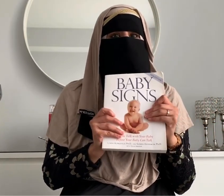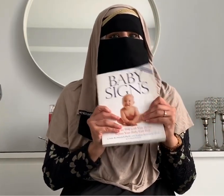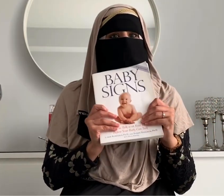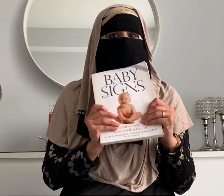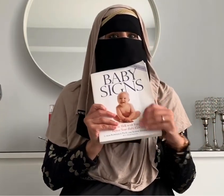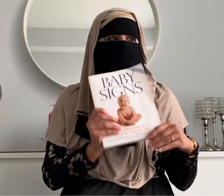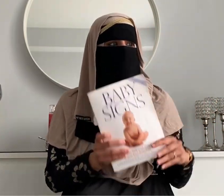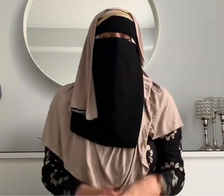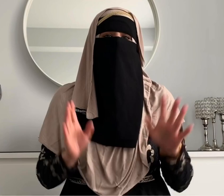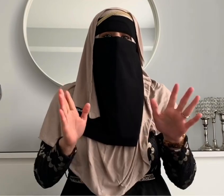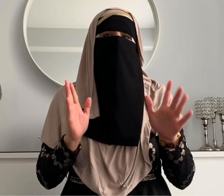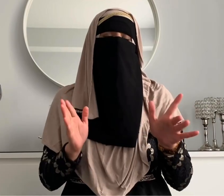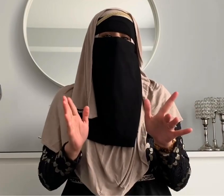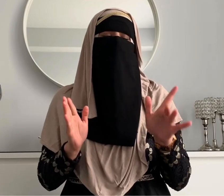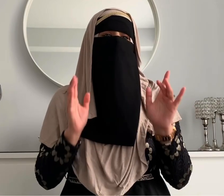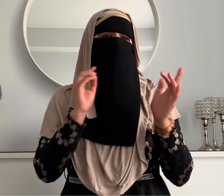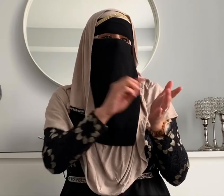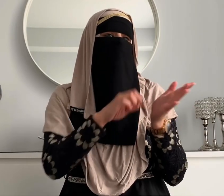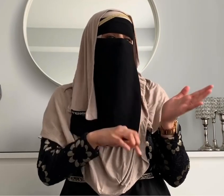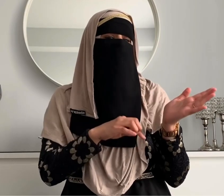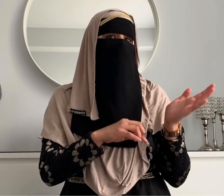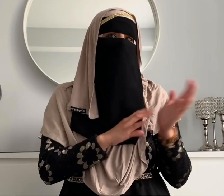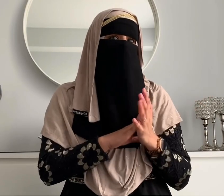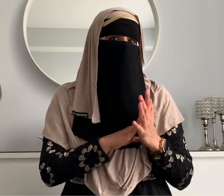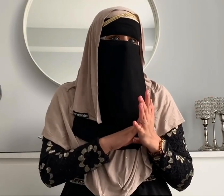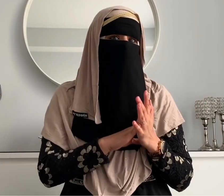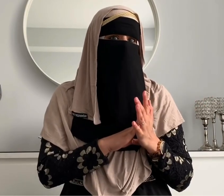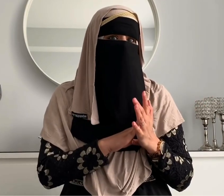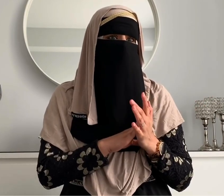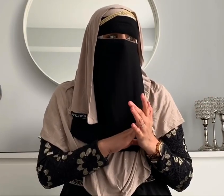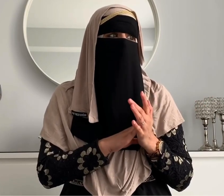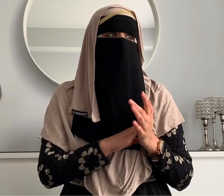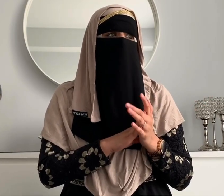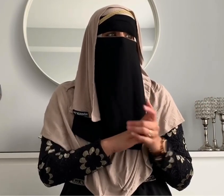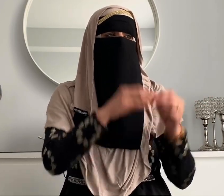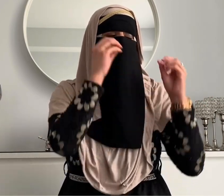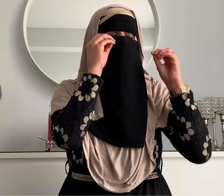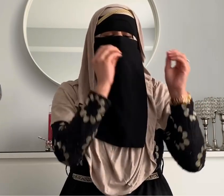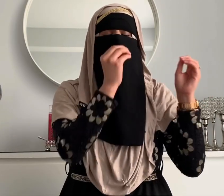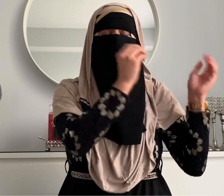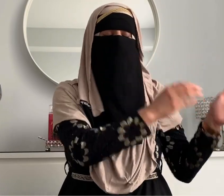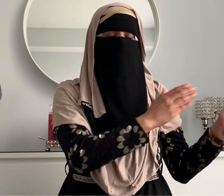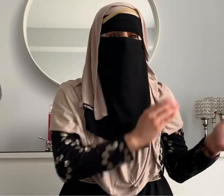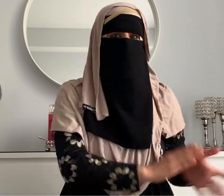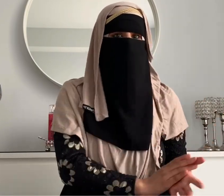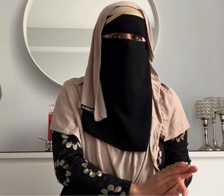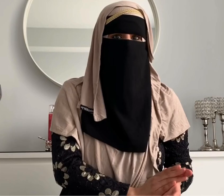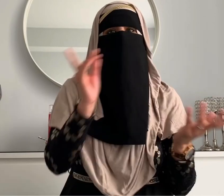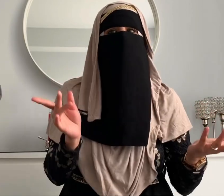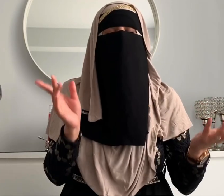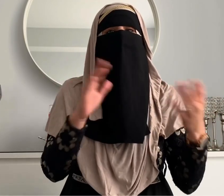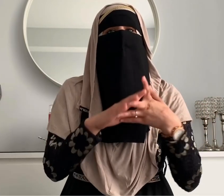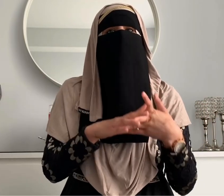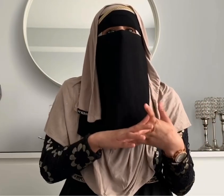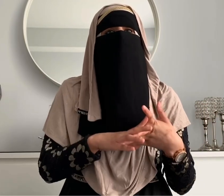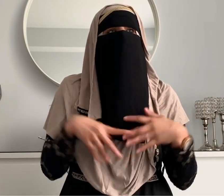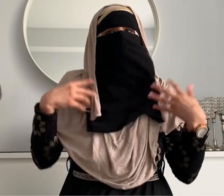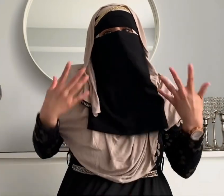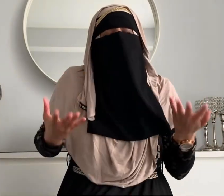this journey do i have to use every single sign that's listed in the book and do i have to use it the exact same way no you can actually come up with